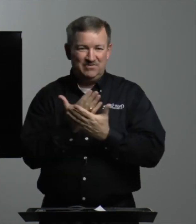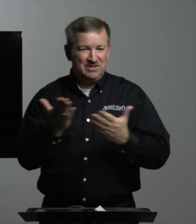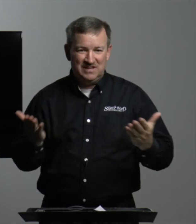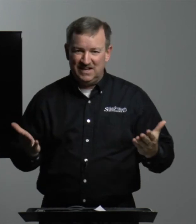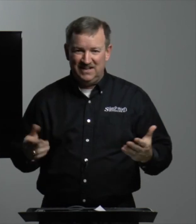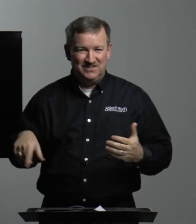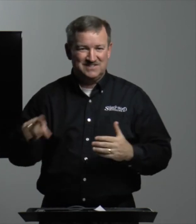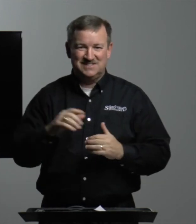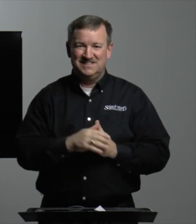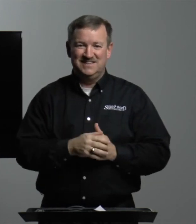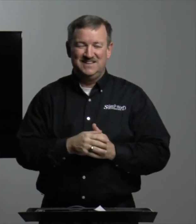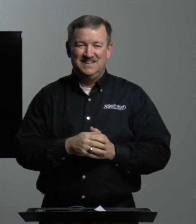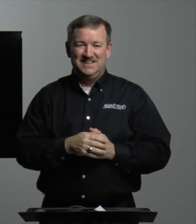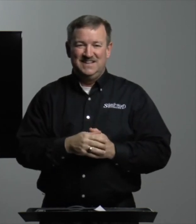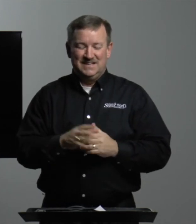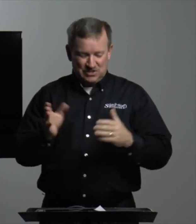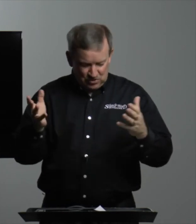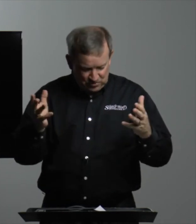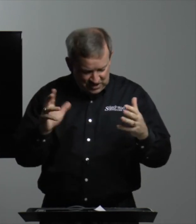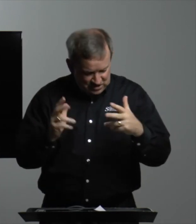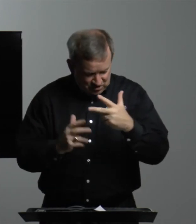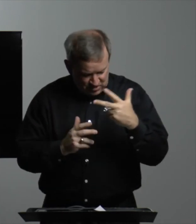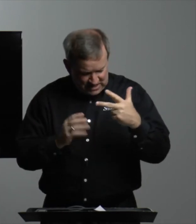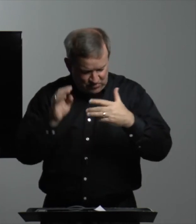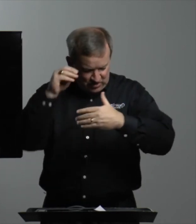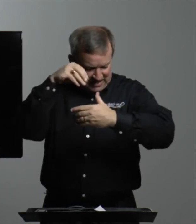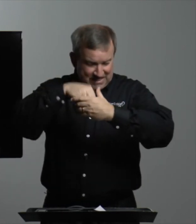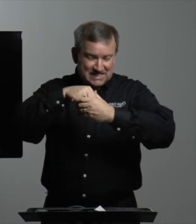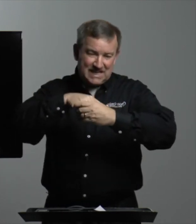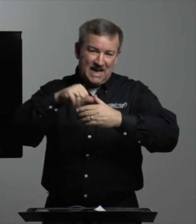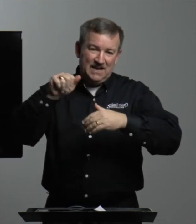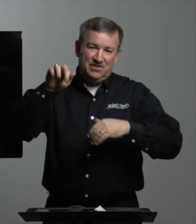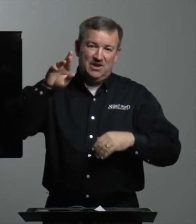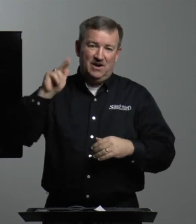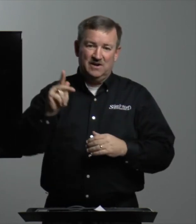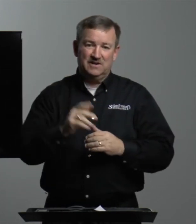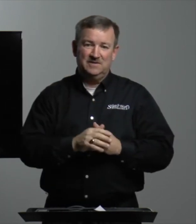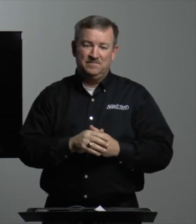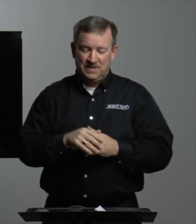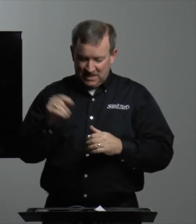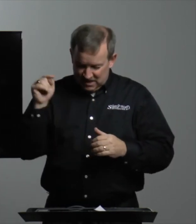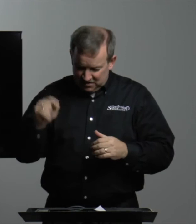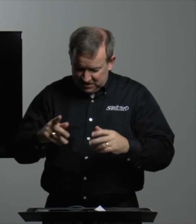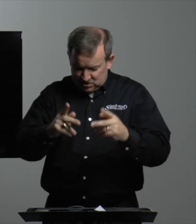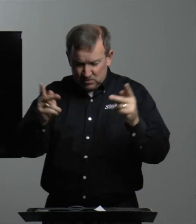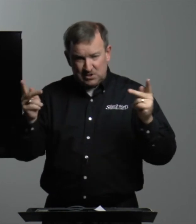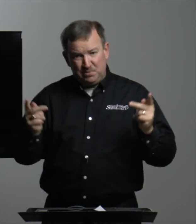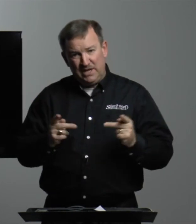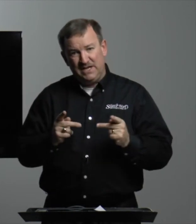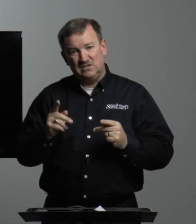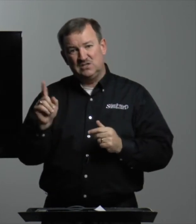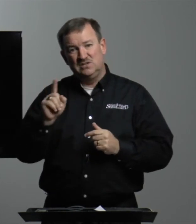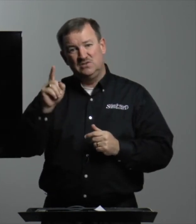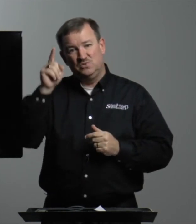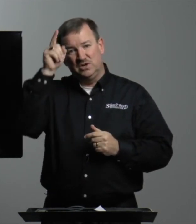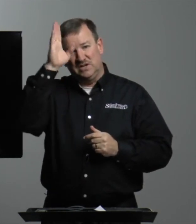everything else. So these three were inside the ark. This was the place where